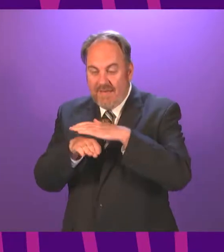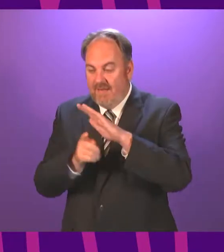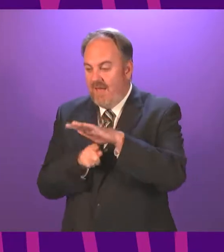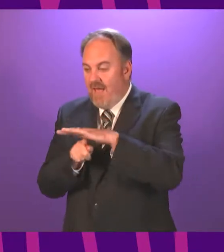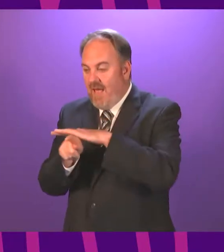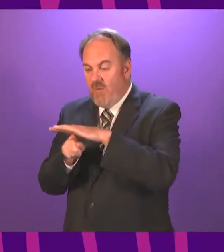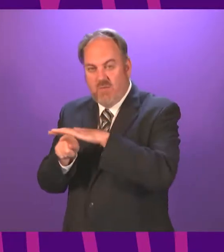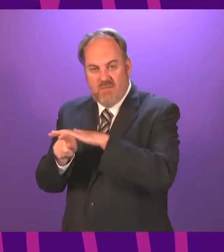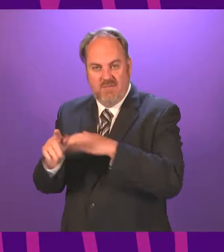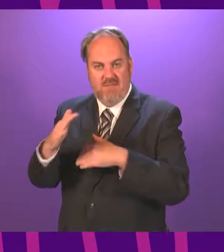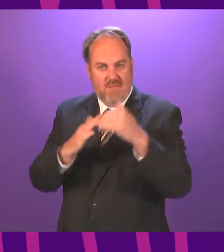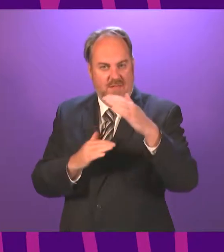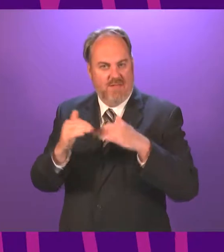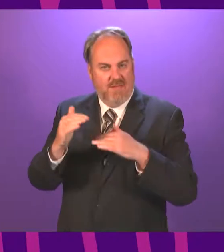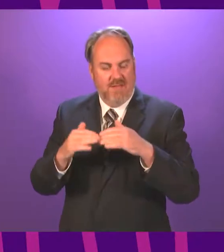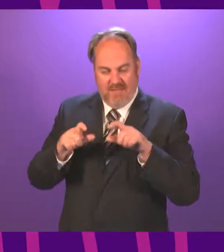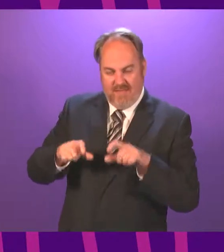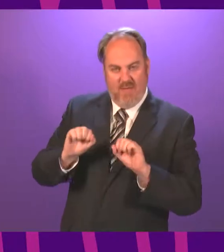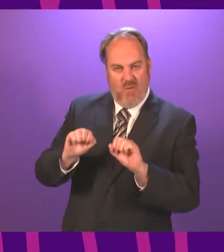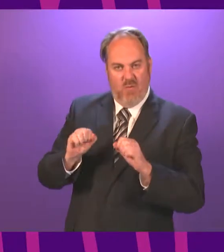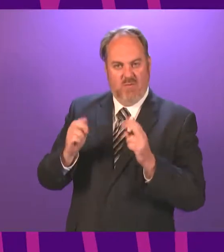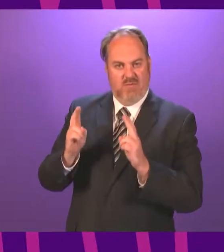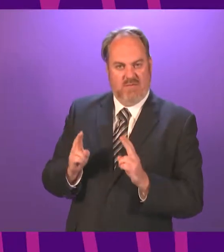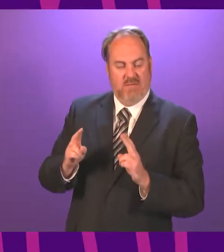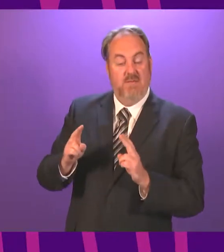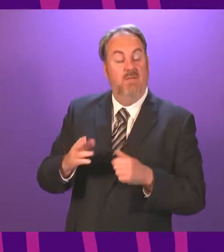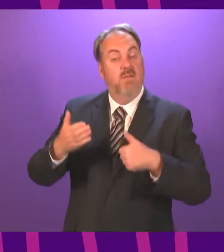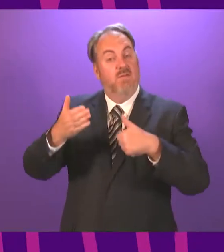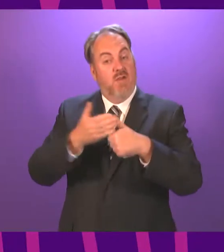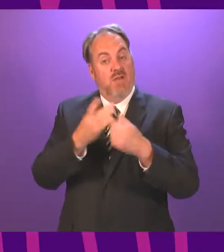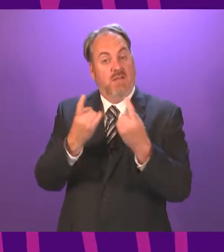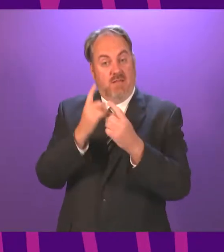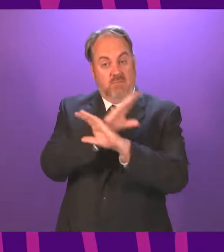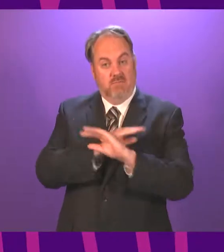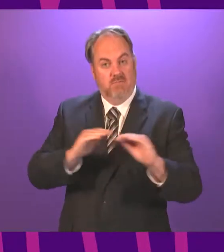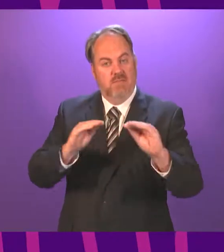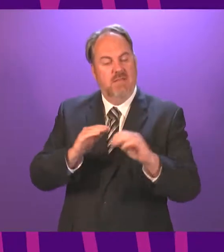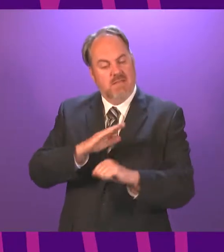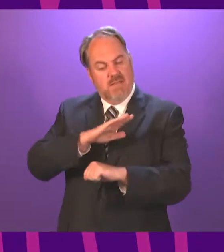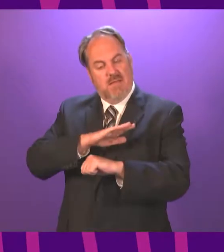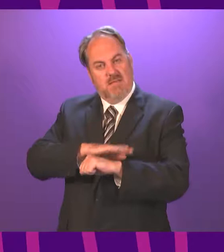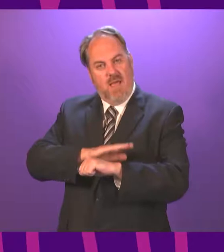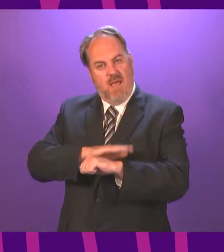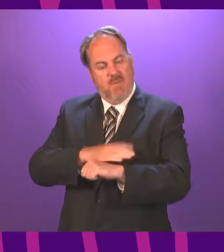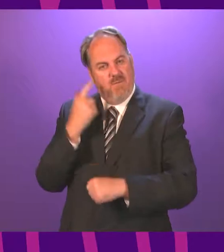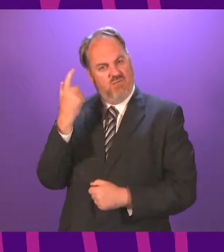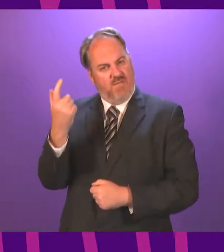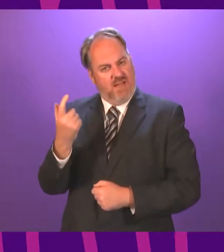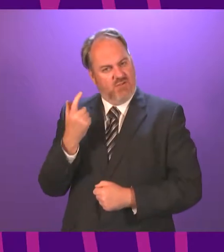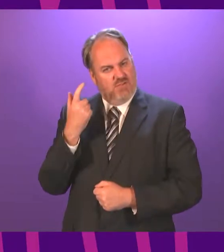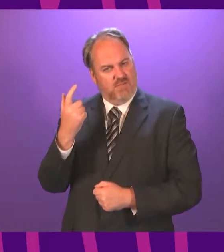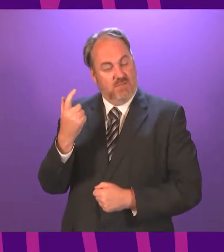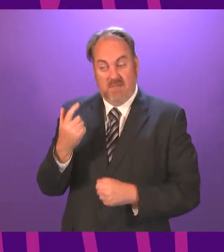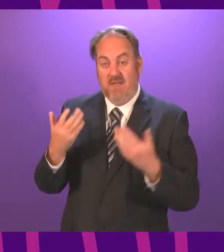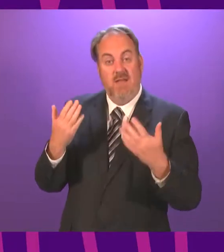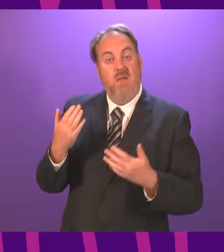seat and when moving around the Chamber. The first item of business this afternoon is Time for Reflection, and our Time for Reflection